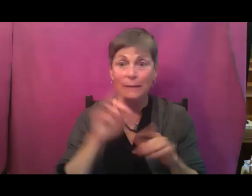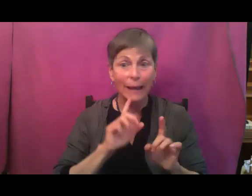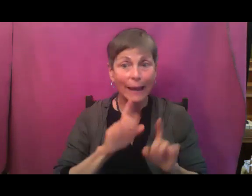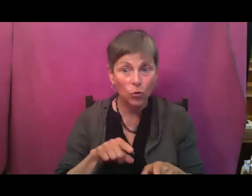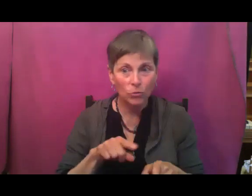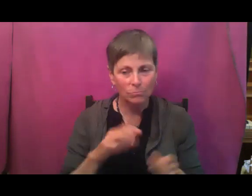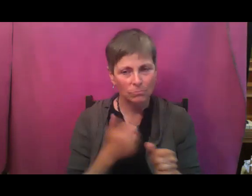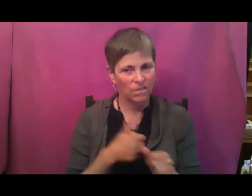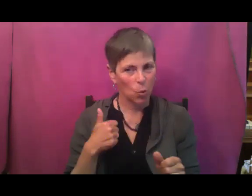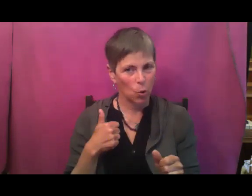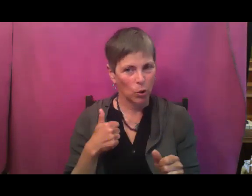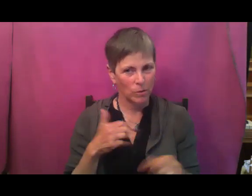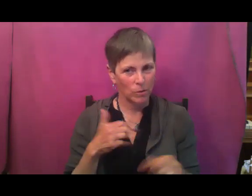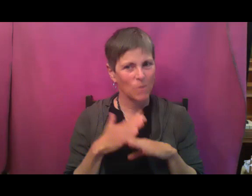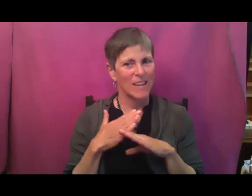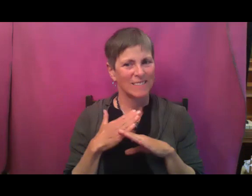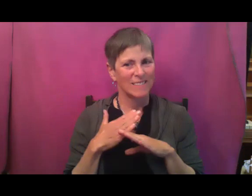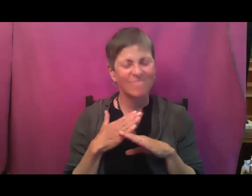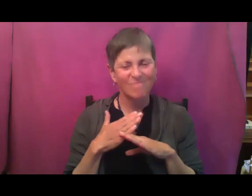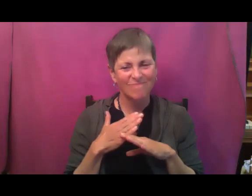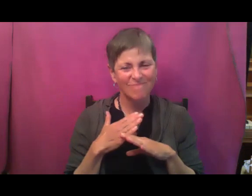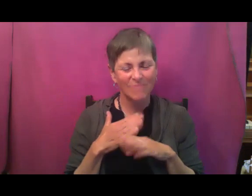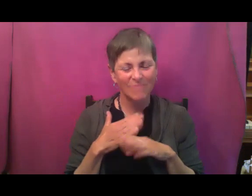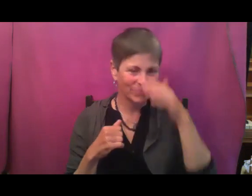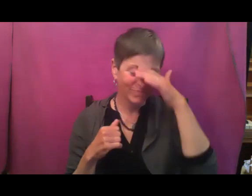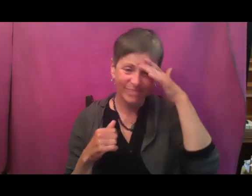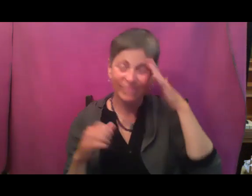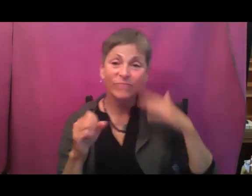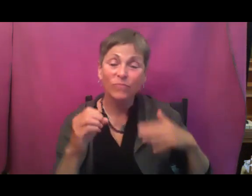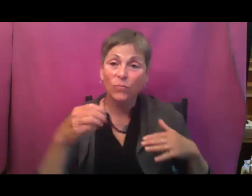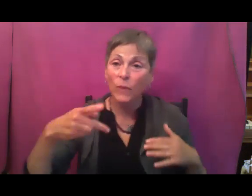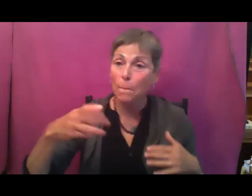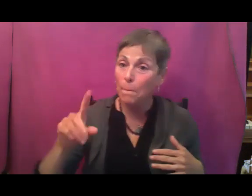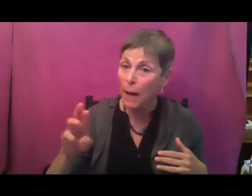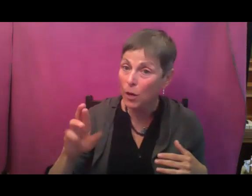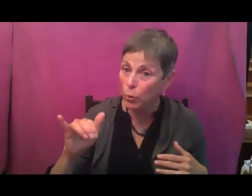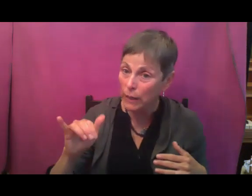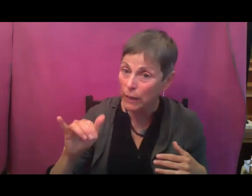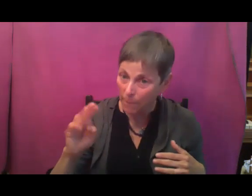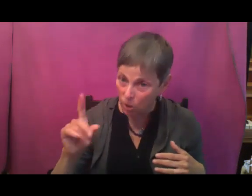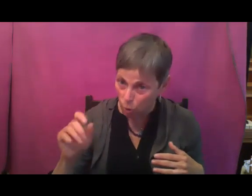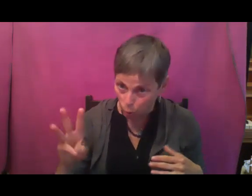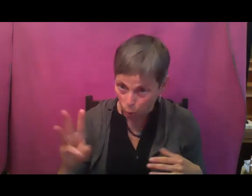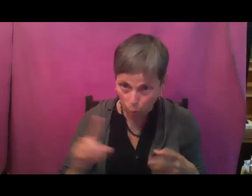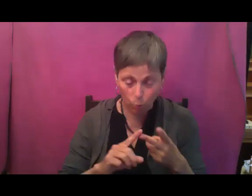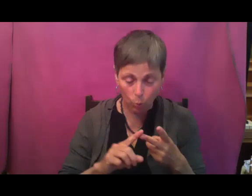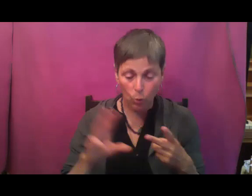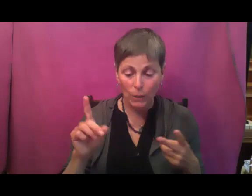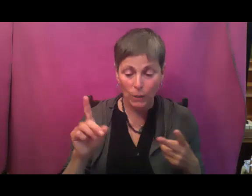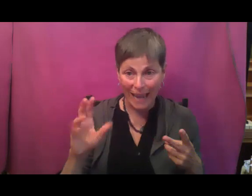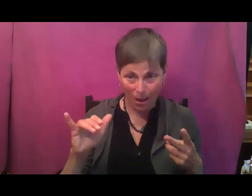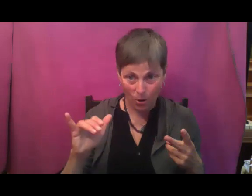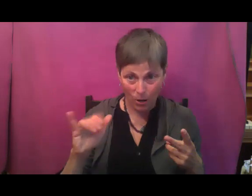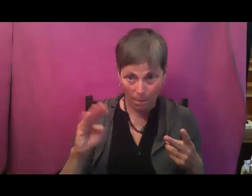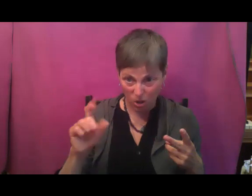question. And so they're blown, especially powdery mildew and downy mildew. Those are fungal diseases. So those are fungal